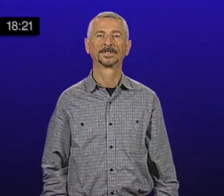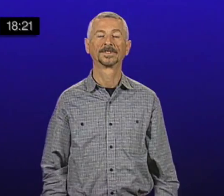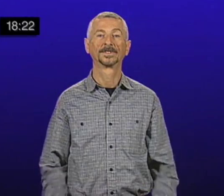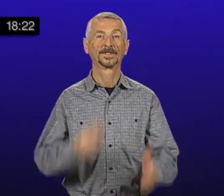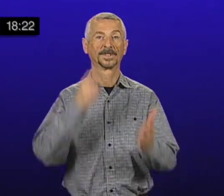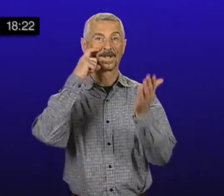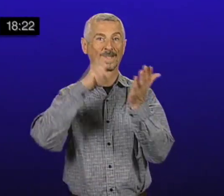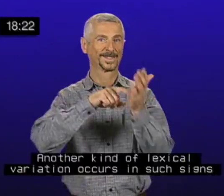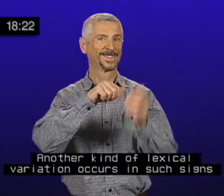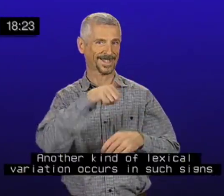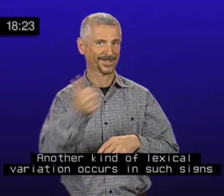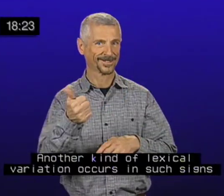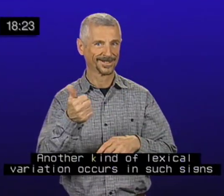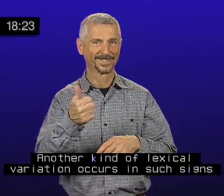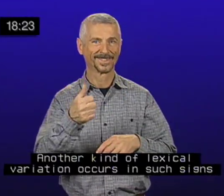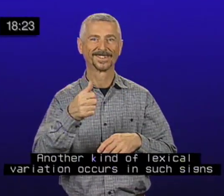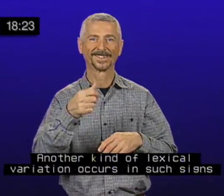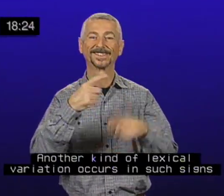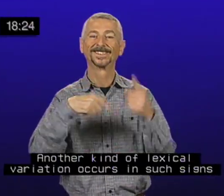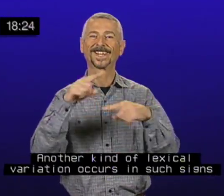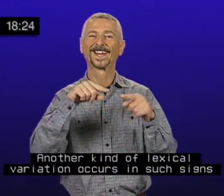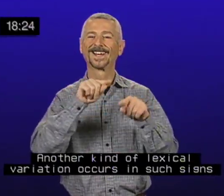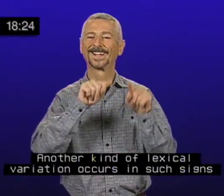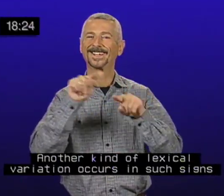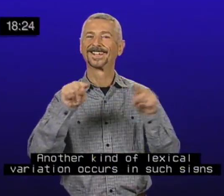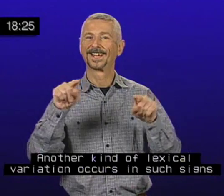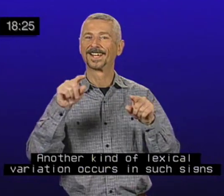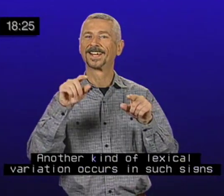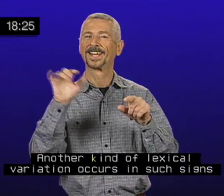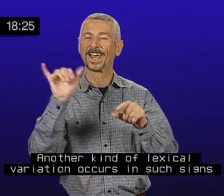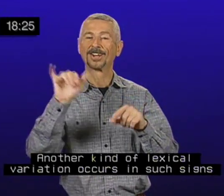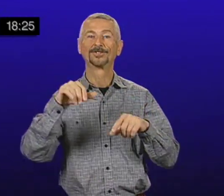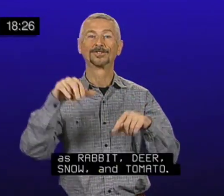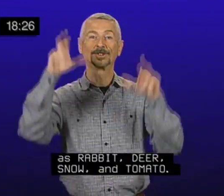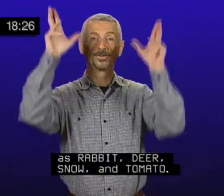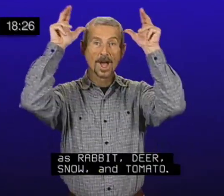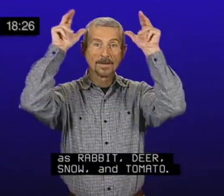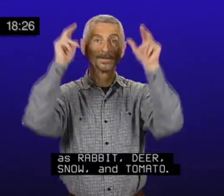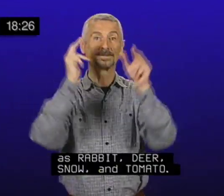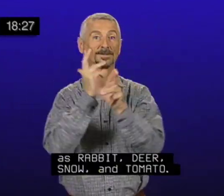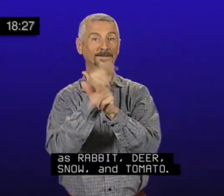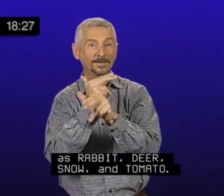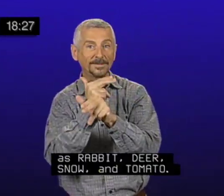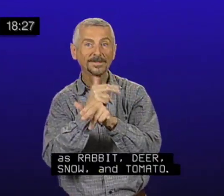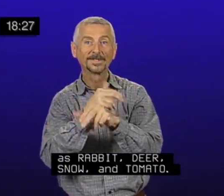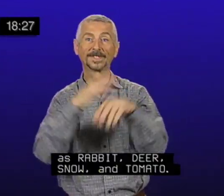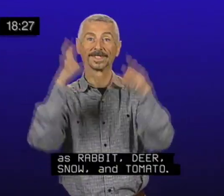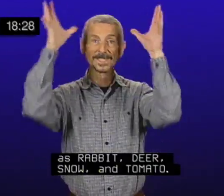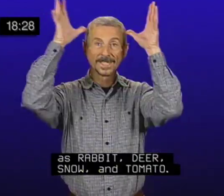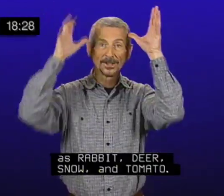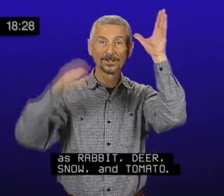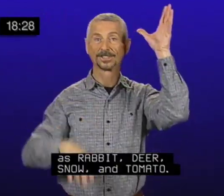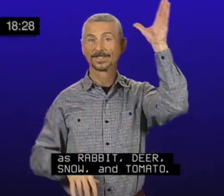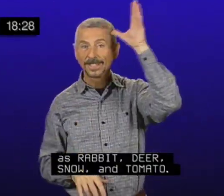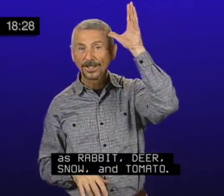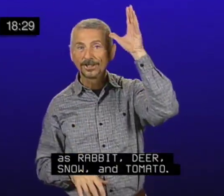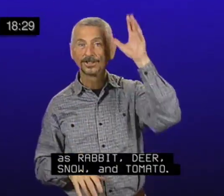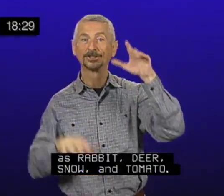Another kind of lexical variation occurs in such signs as rabbit, deer, snow,